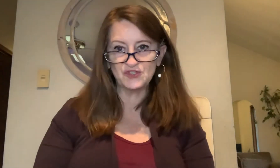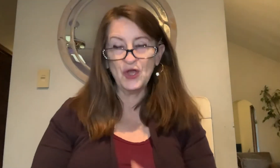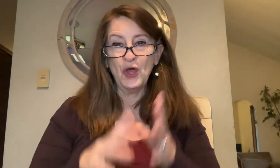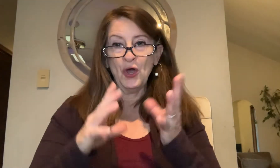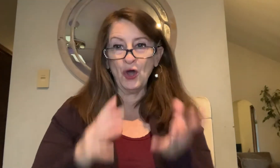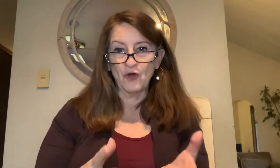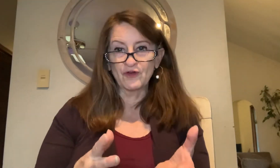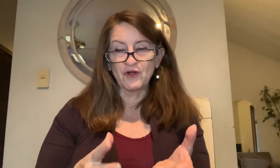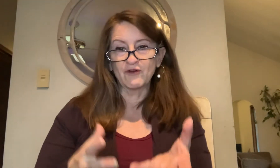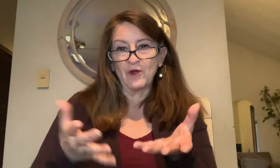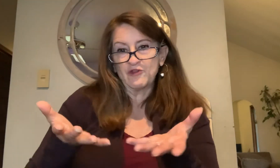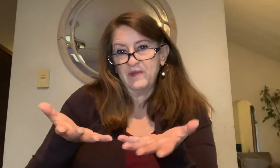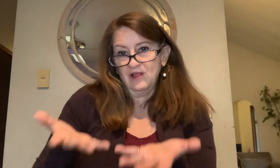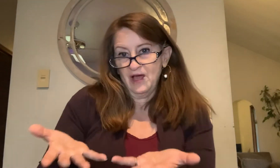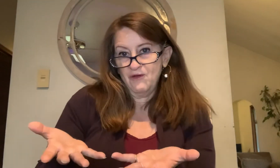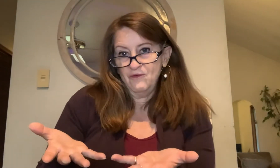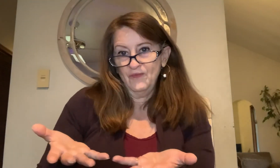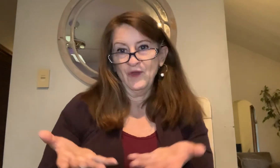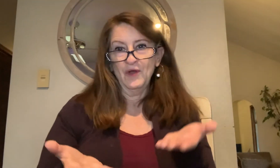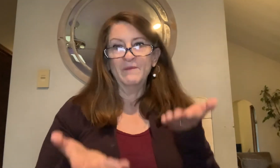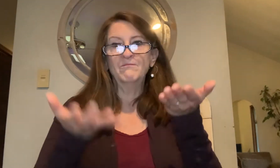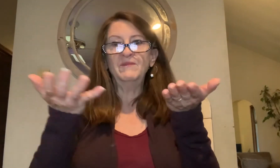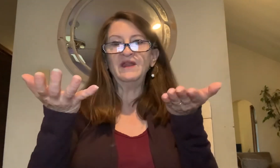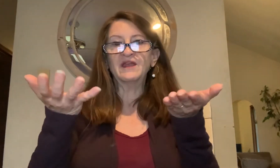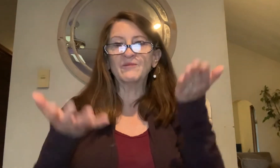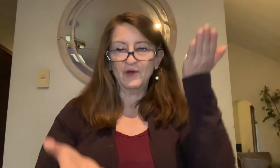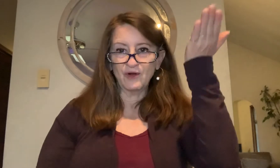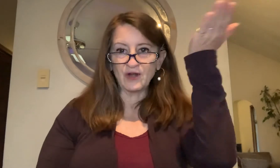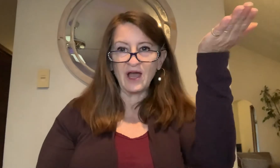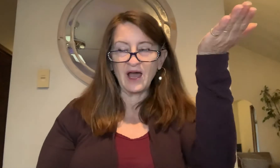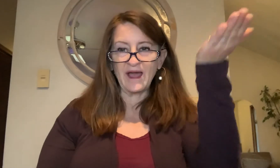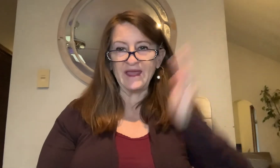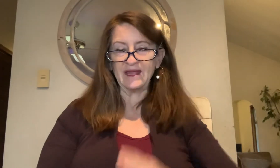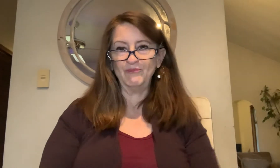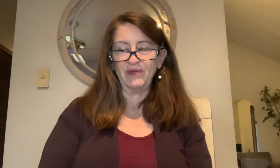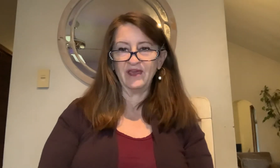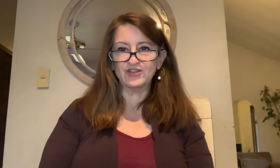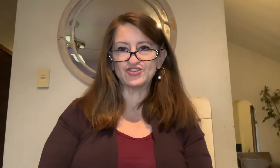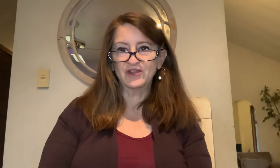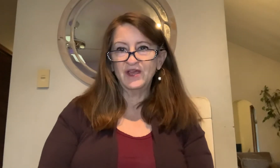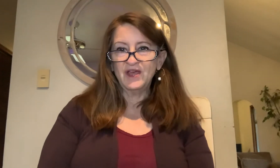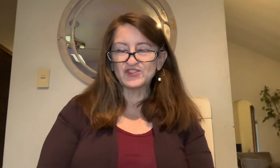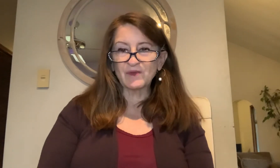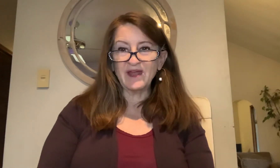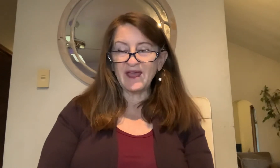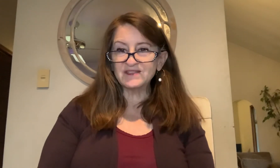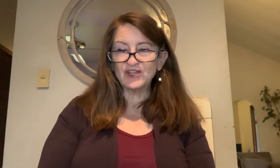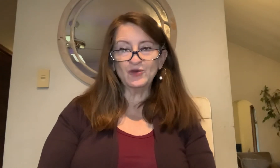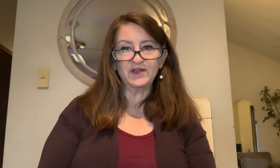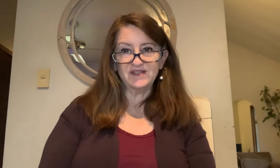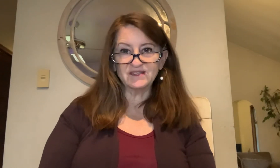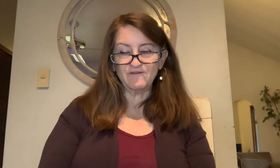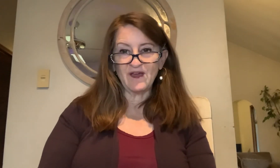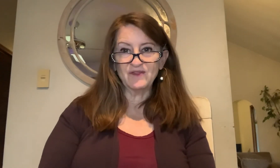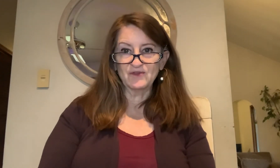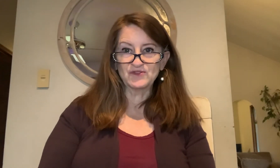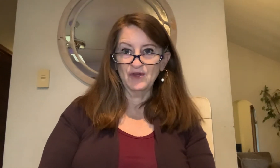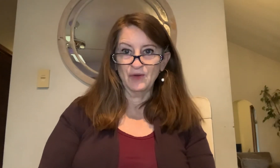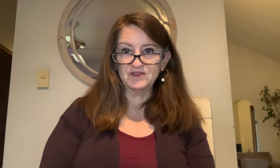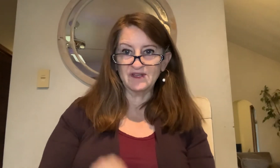over and over whether it be low, medium or high in pitch. So I'm going to ask you to identify those notes and